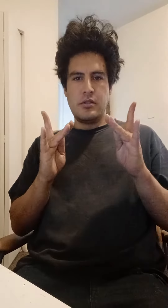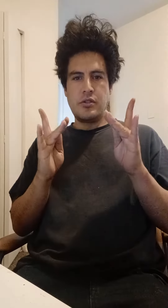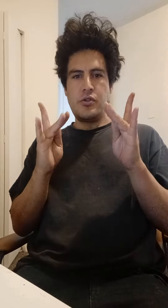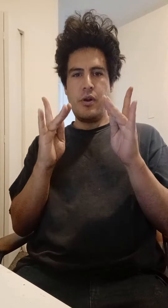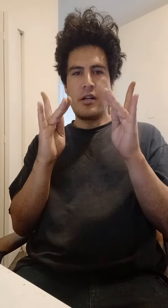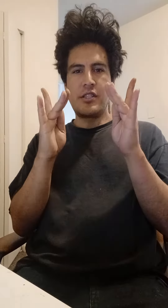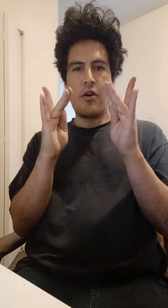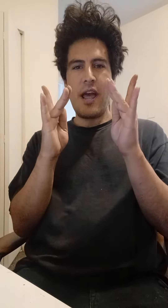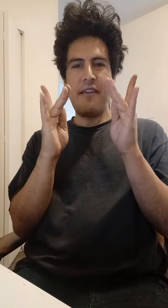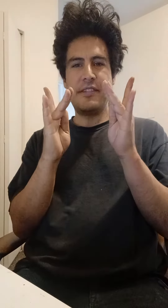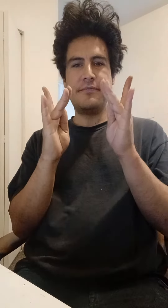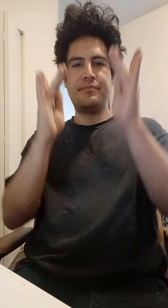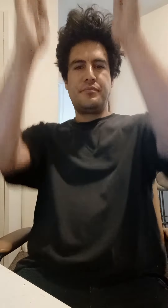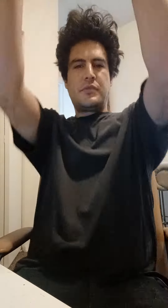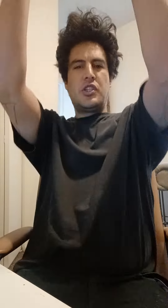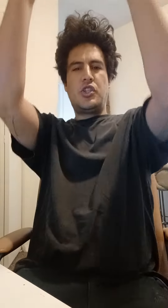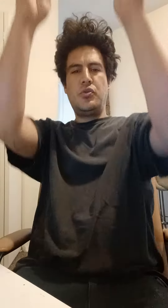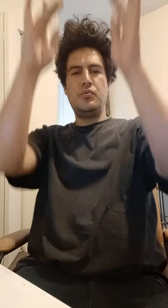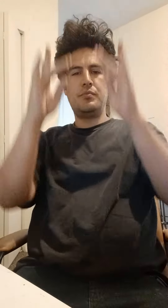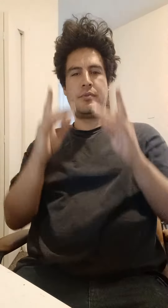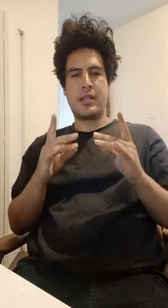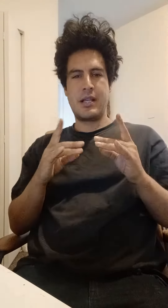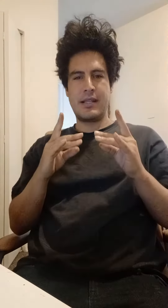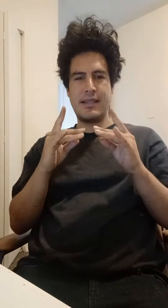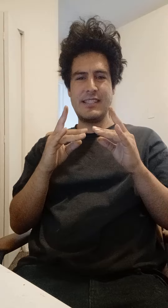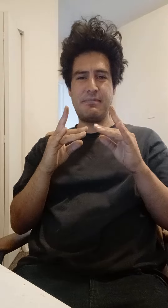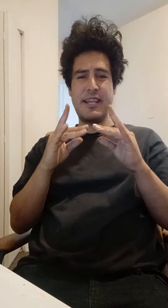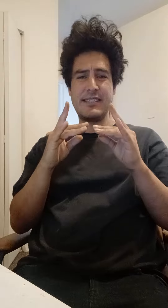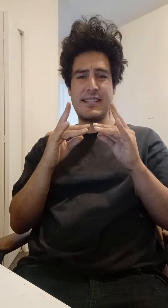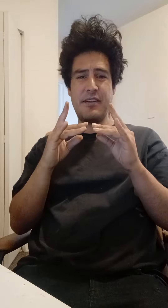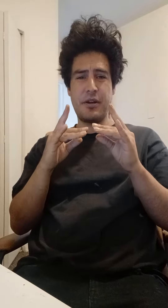two dogs go to heaven they speak in secret